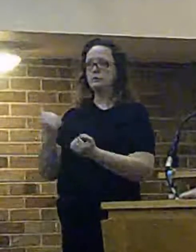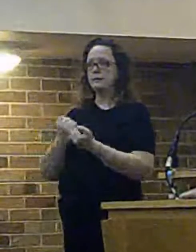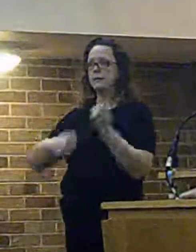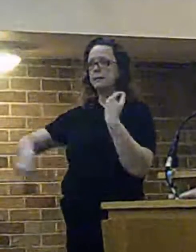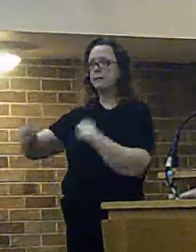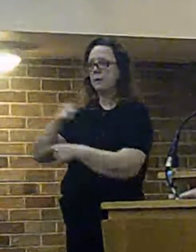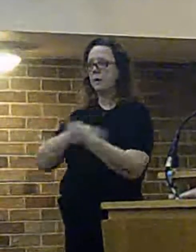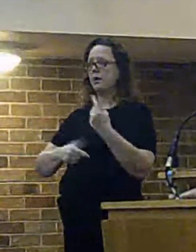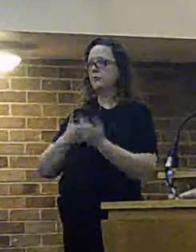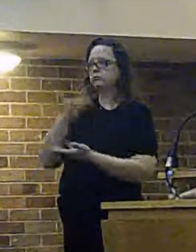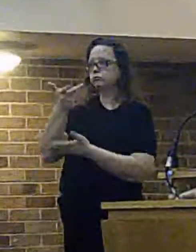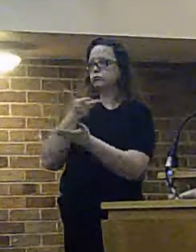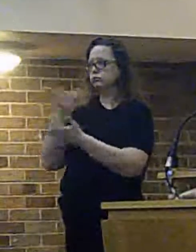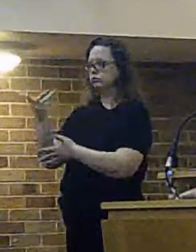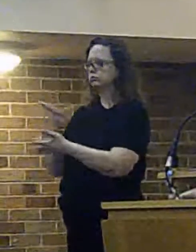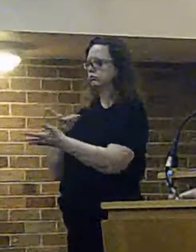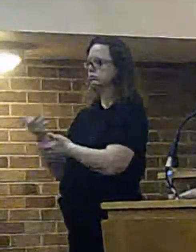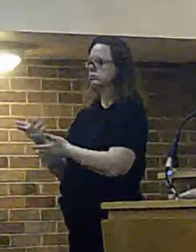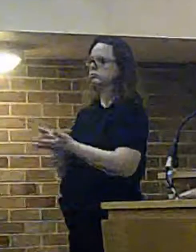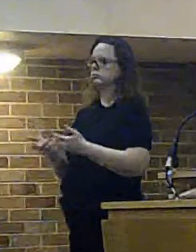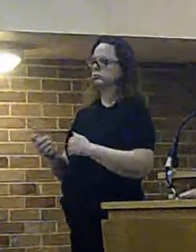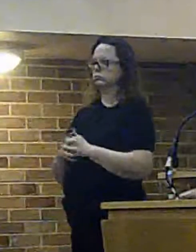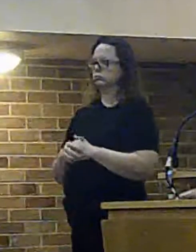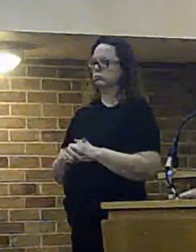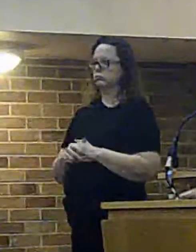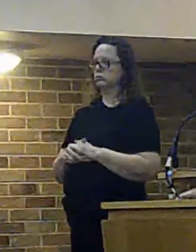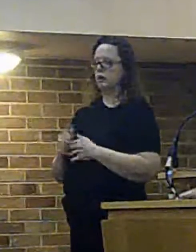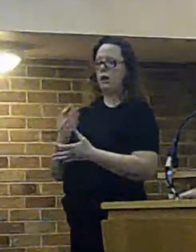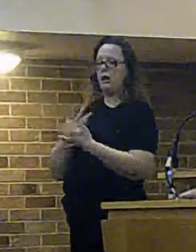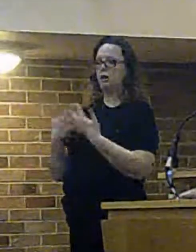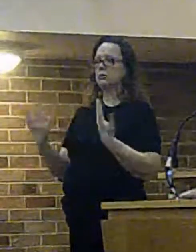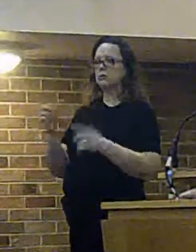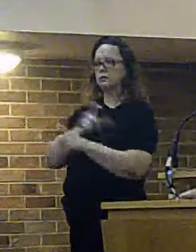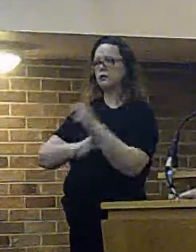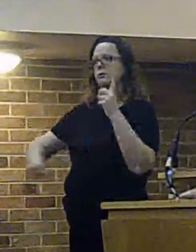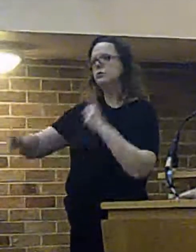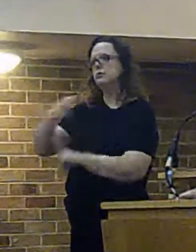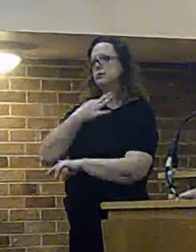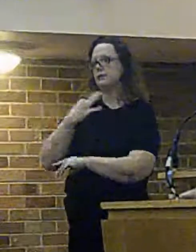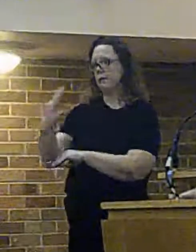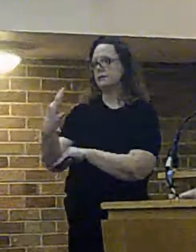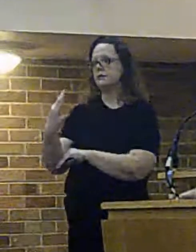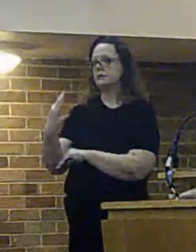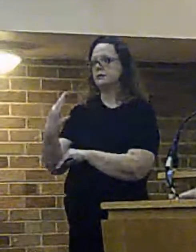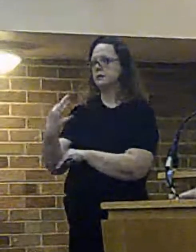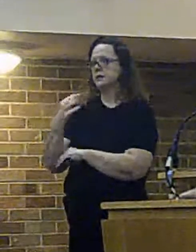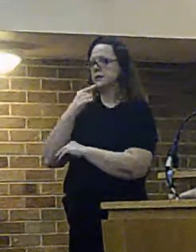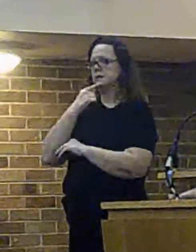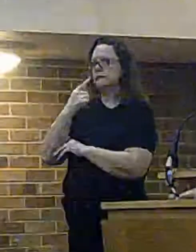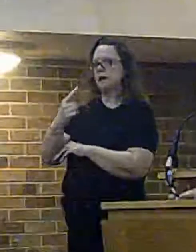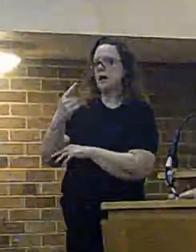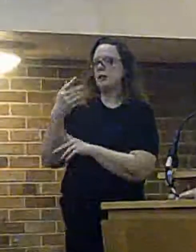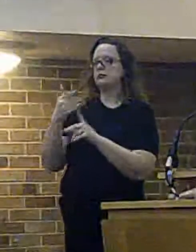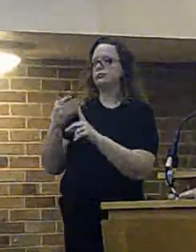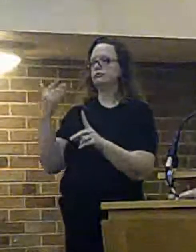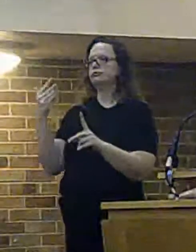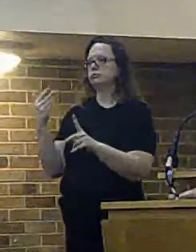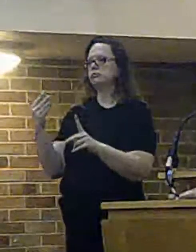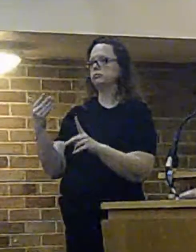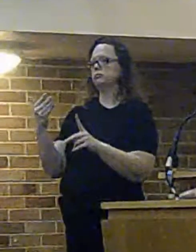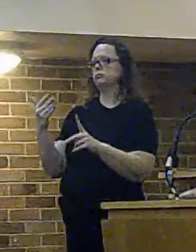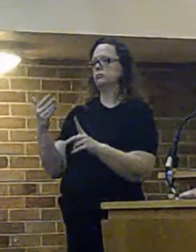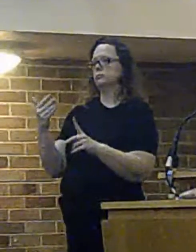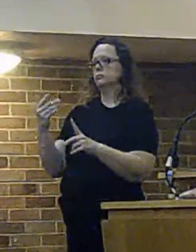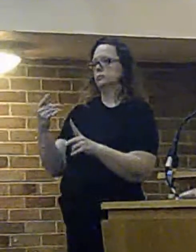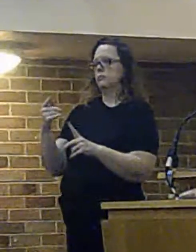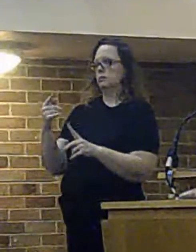from greezeby and there is a number now and lots of community representatives as well are saying that they recognize the logic